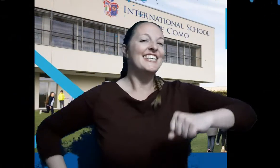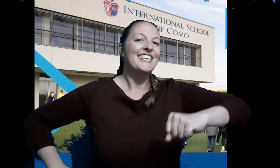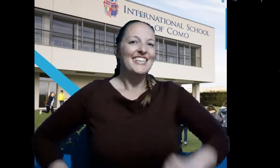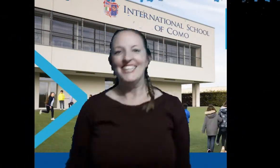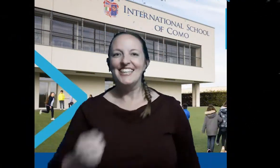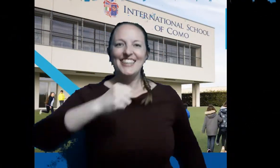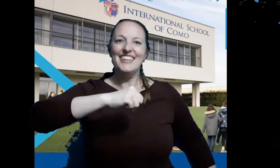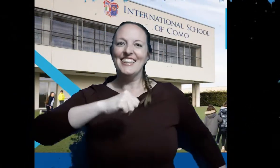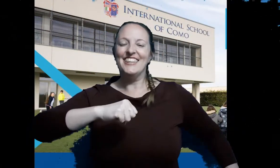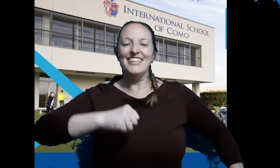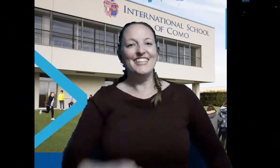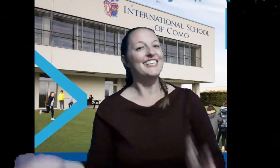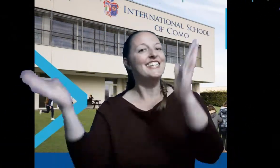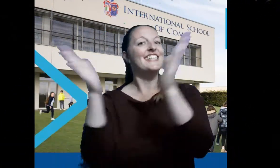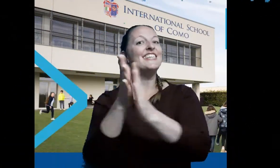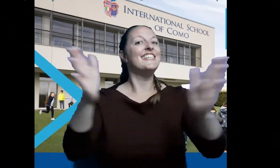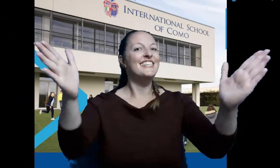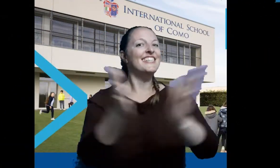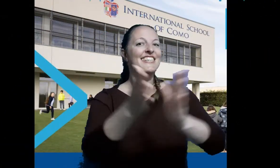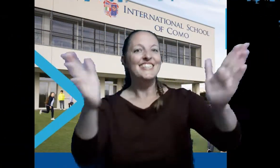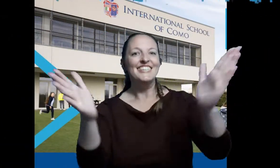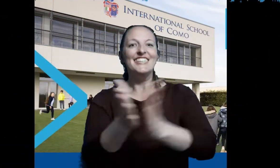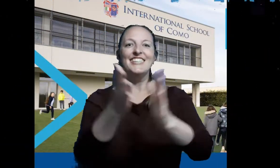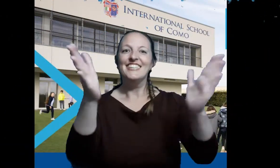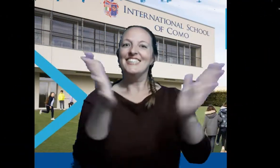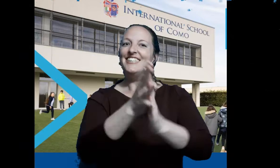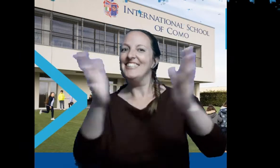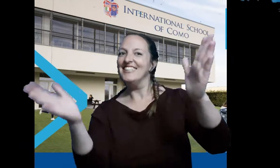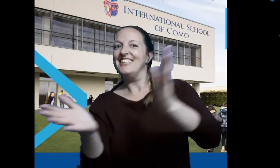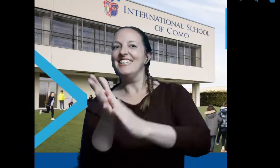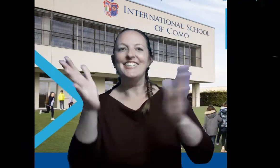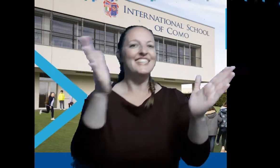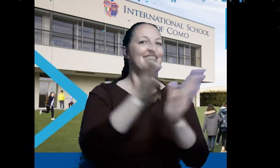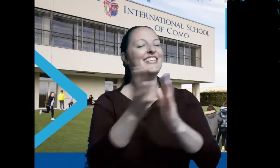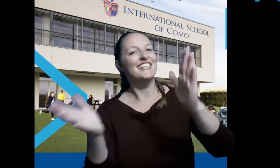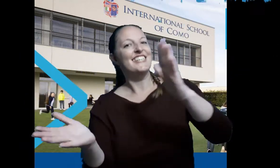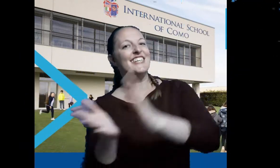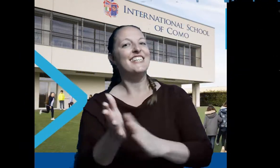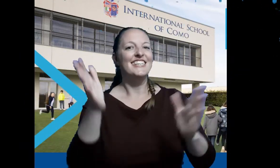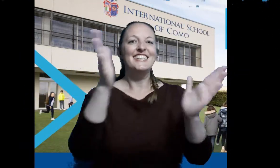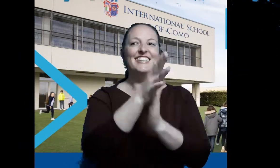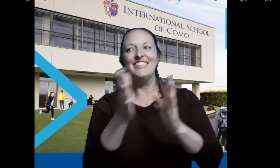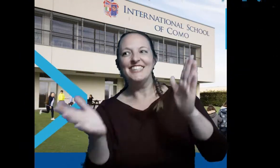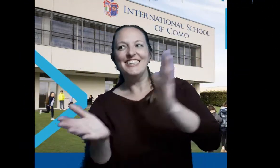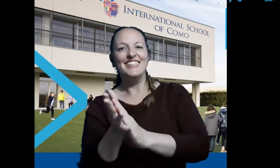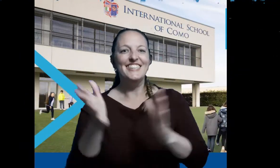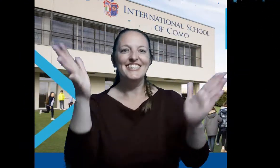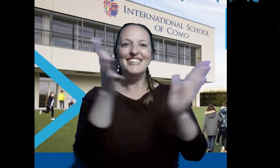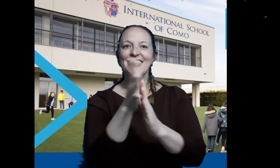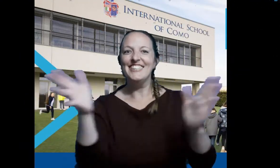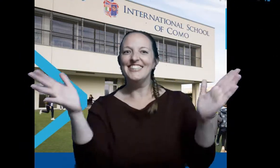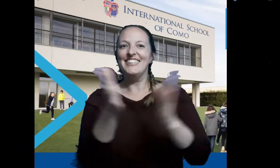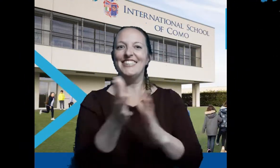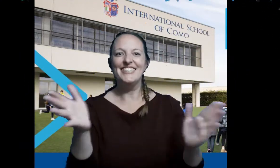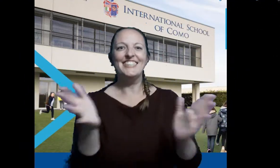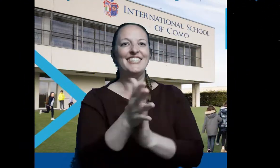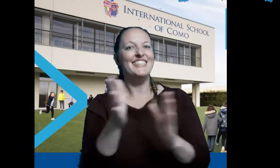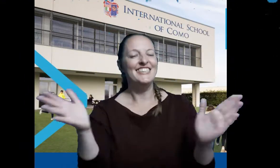Ladies and gentlemen, boys and girls It's Creative Arts Week Our wonderful world This assembly is